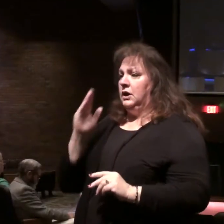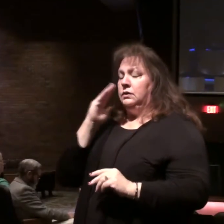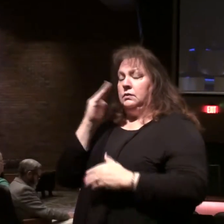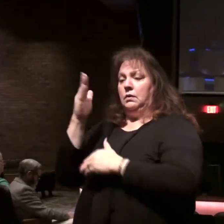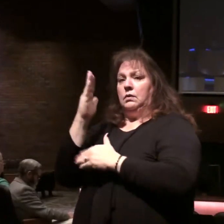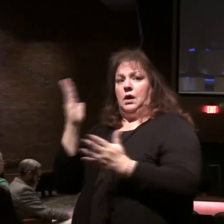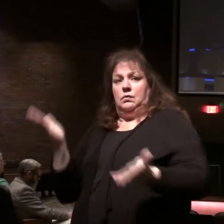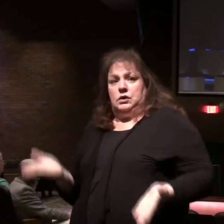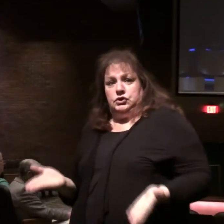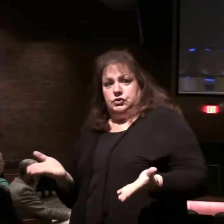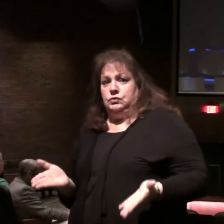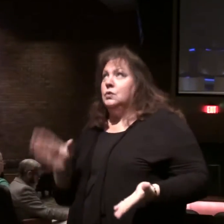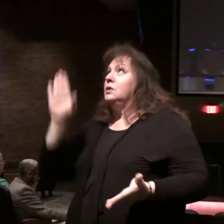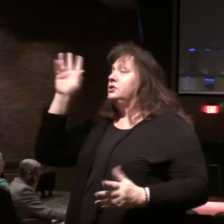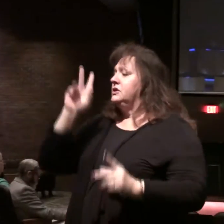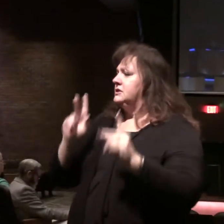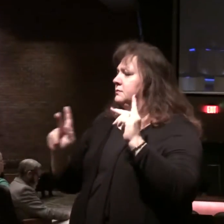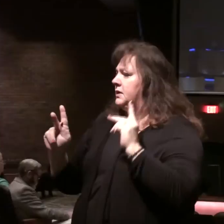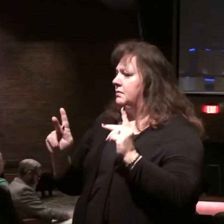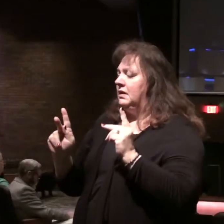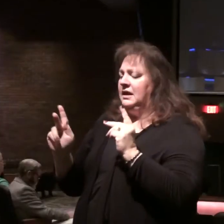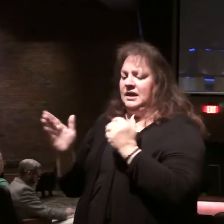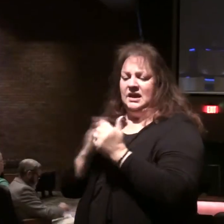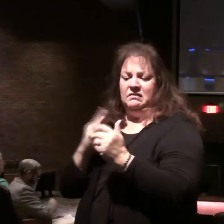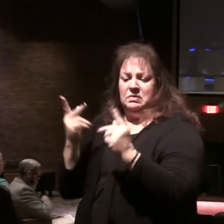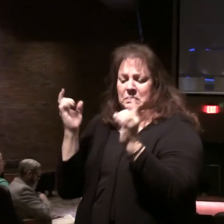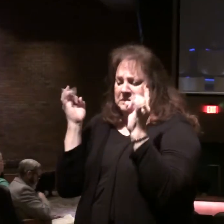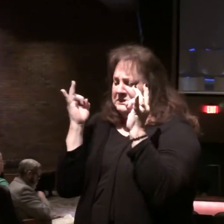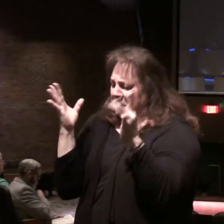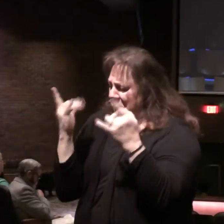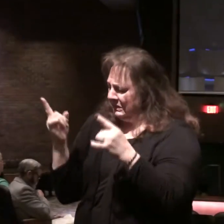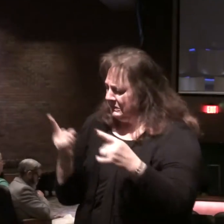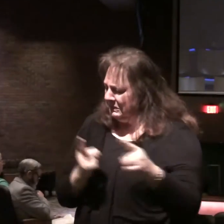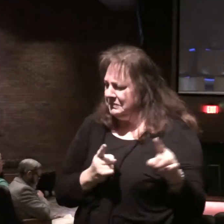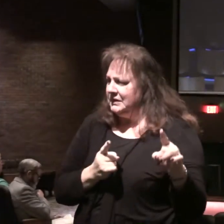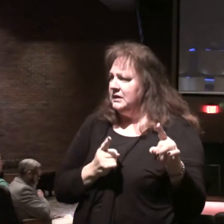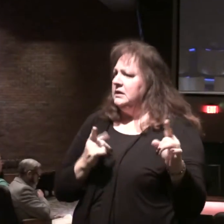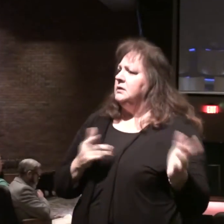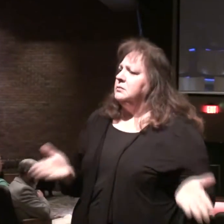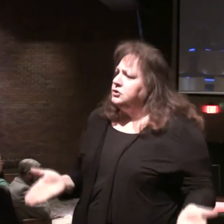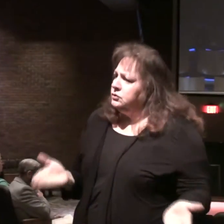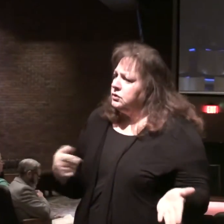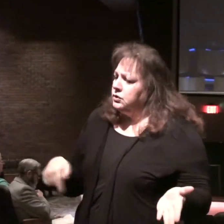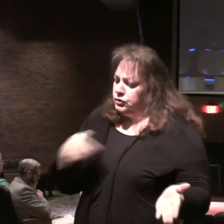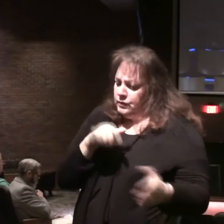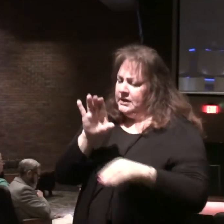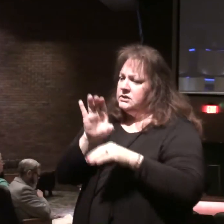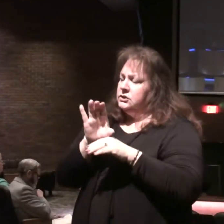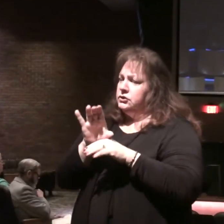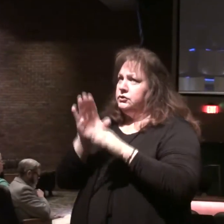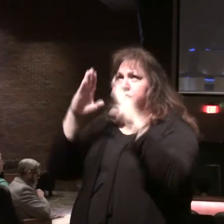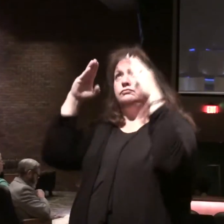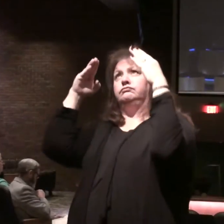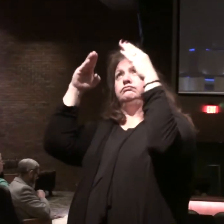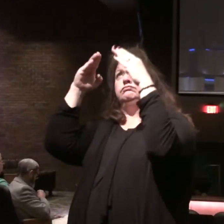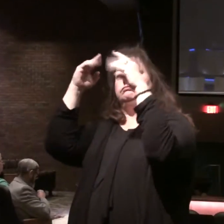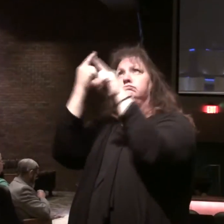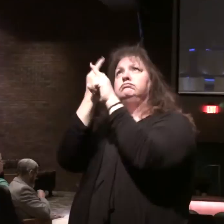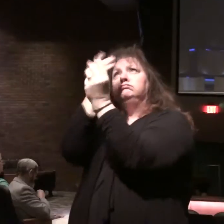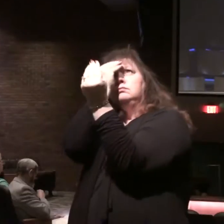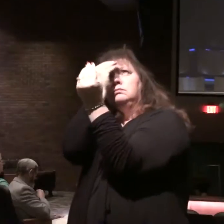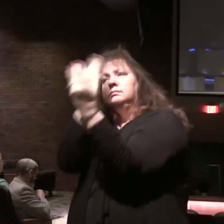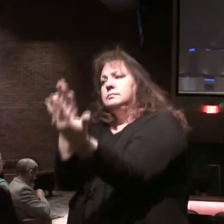God wants to encourage his people even in the worst of times. But he wants to encourage the churches to stay faithful